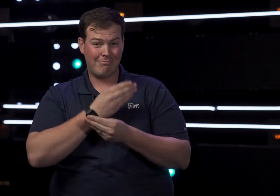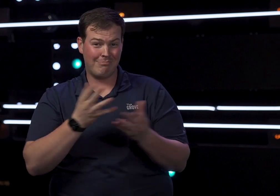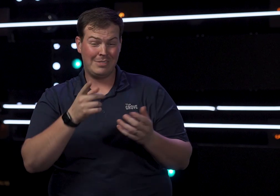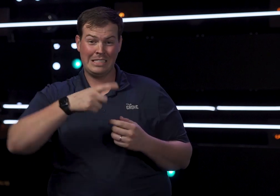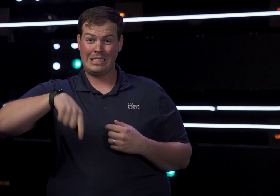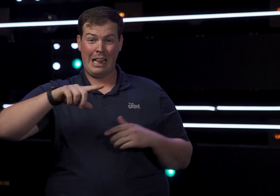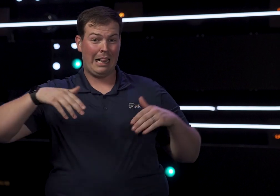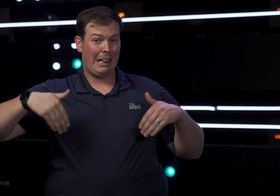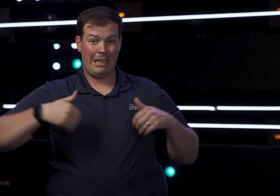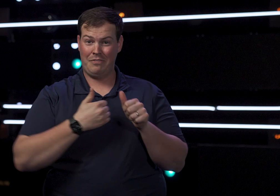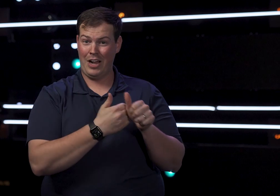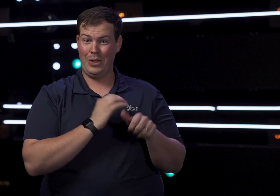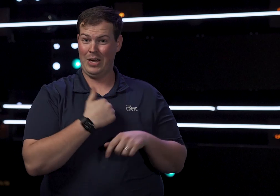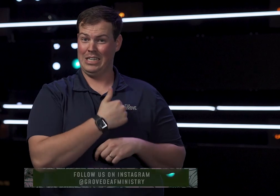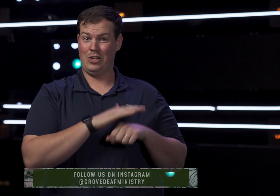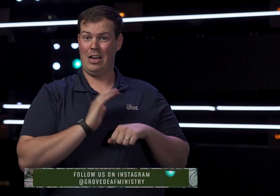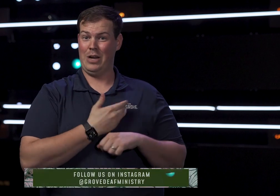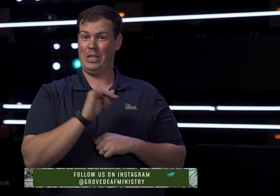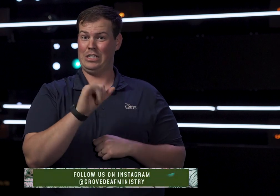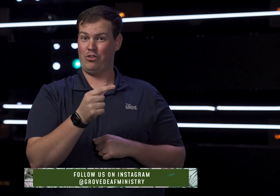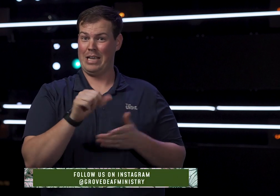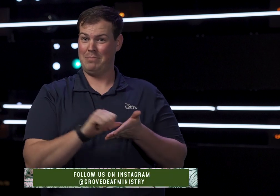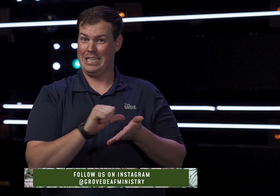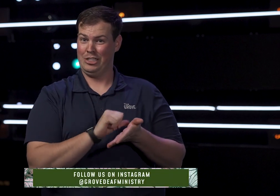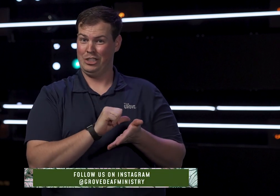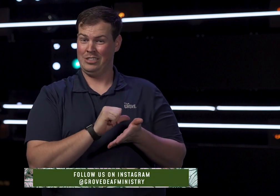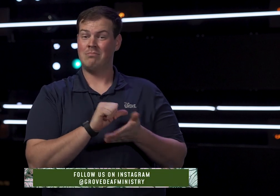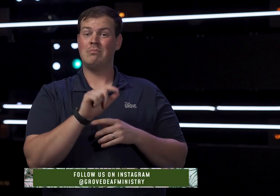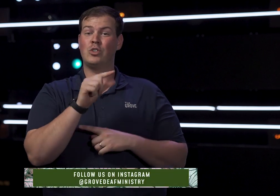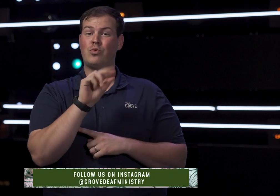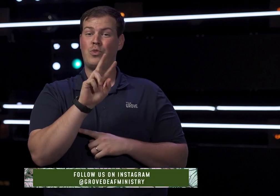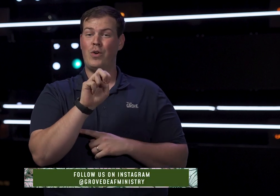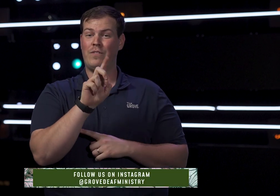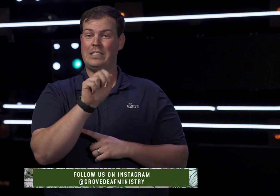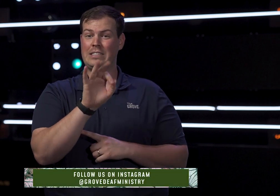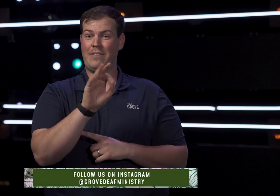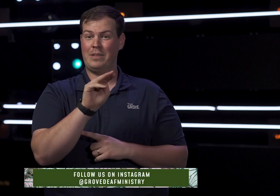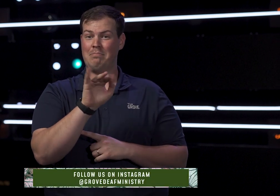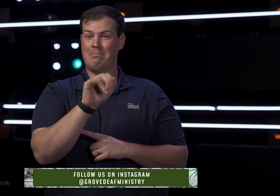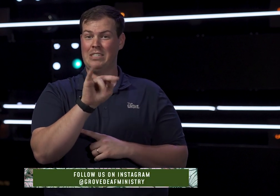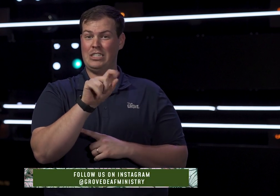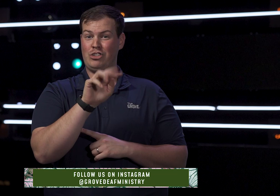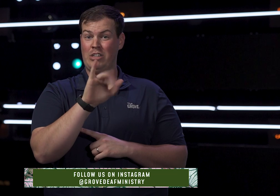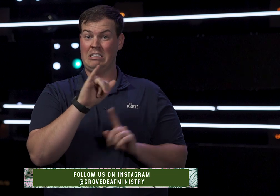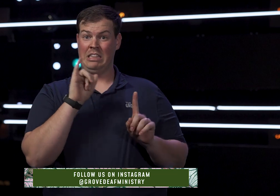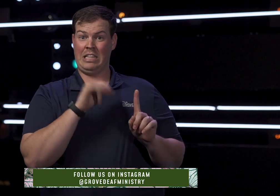I want to let you know that if you're not yet following us on Instagram, we do have an Instagram page, Grove Deaf Ministry.